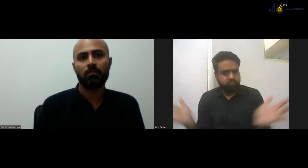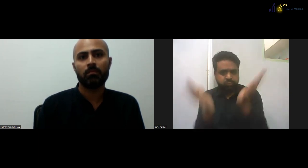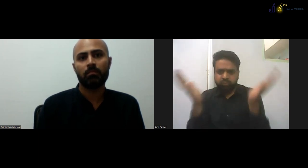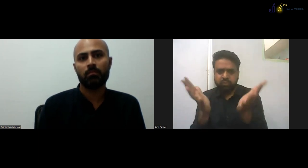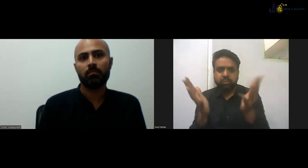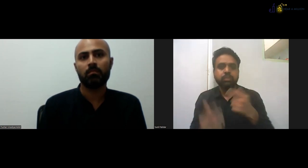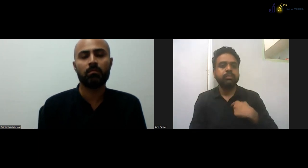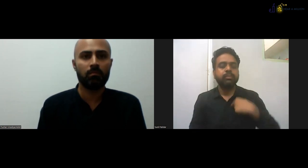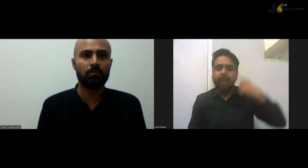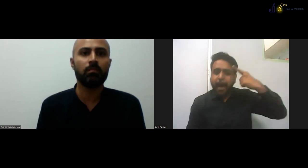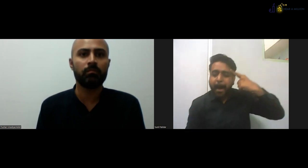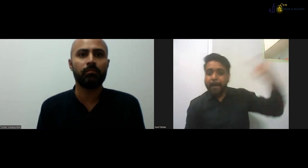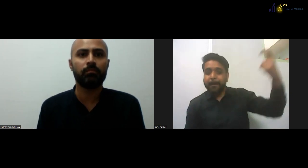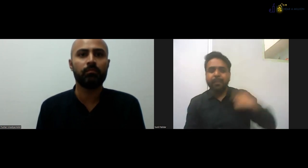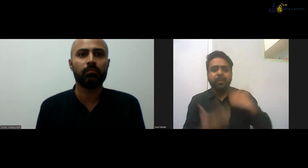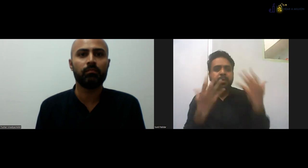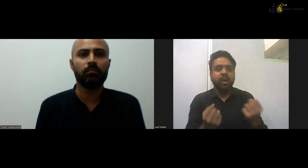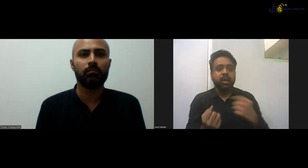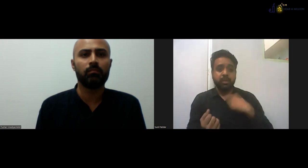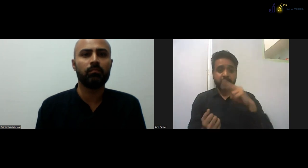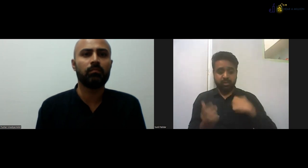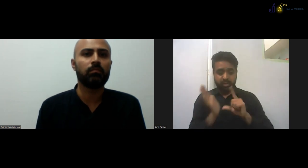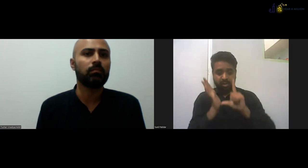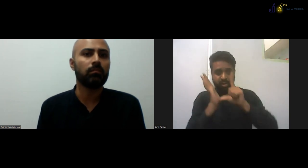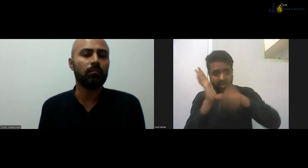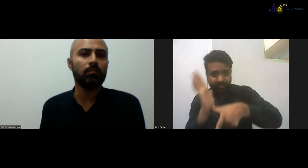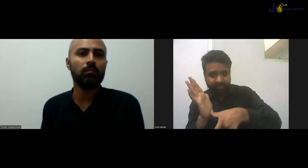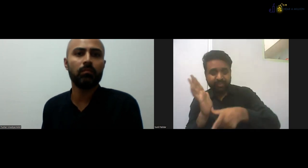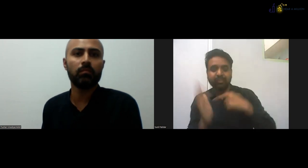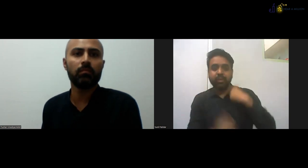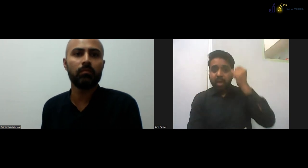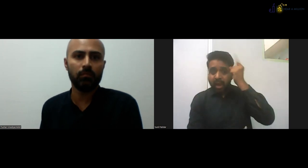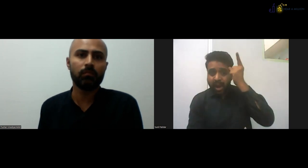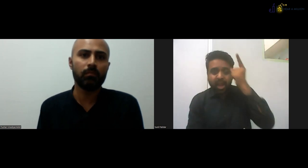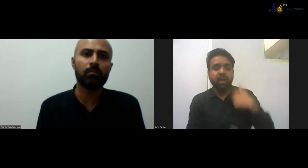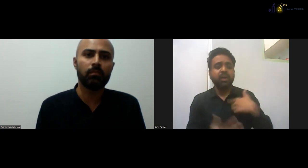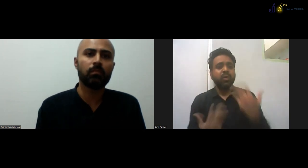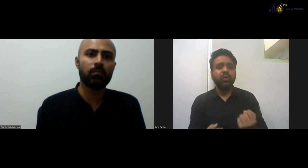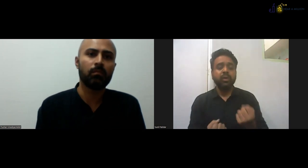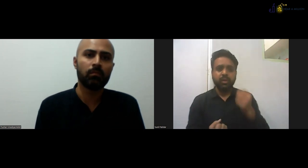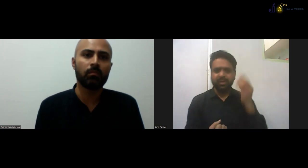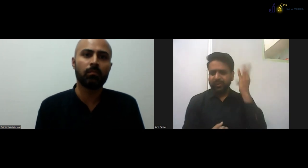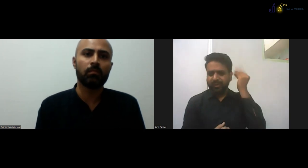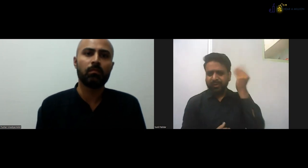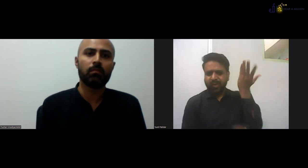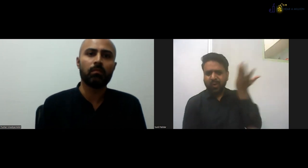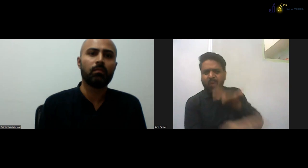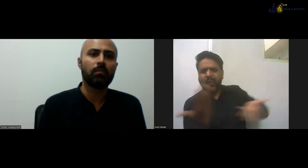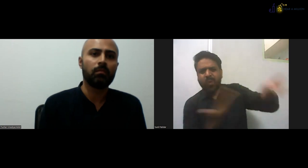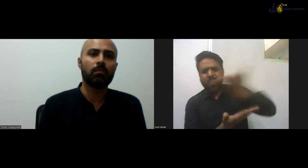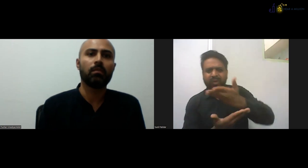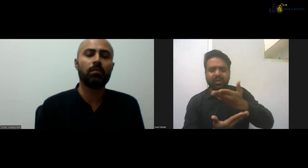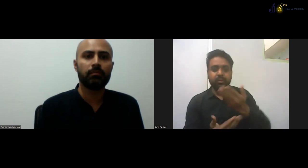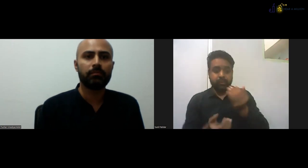course, people should, I would encourage people to apply for DTISL course. But when I say it myself,